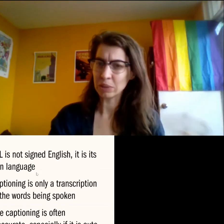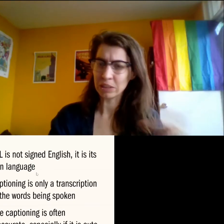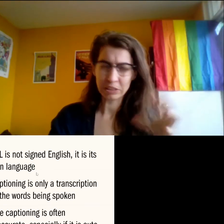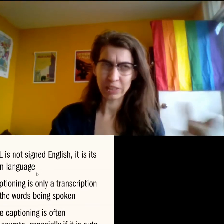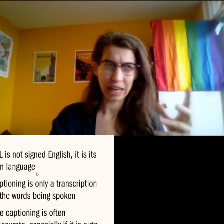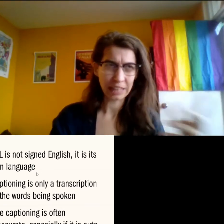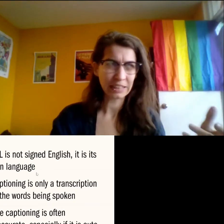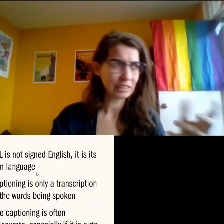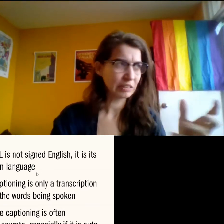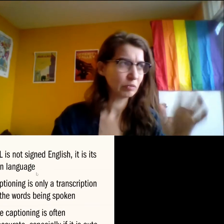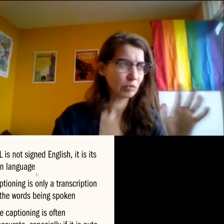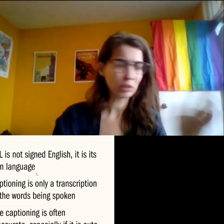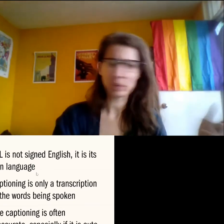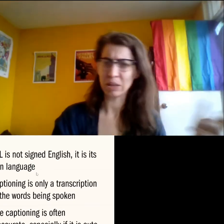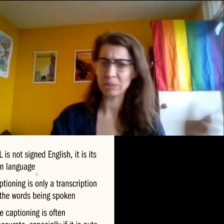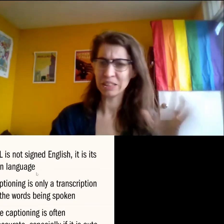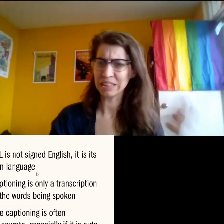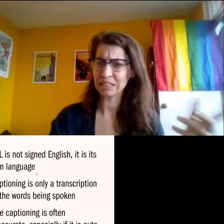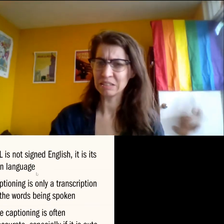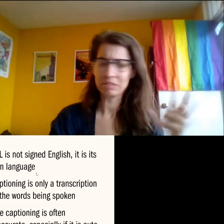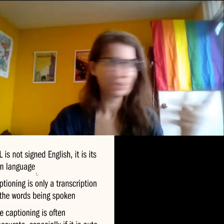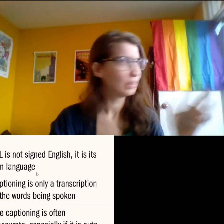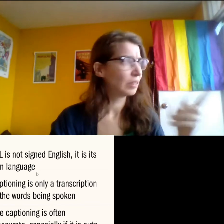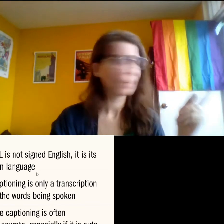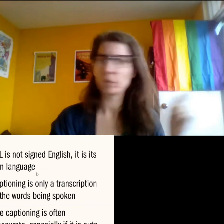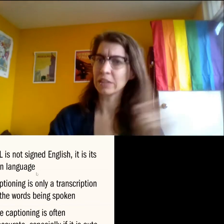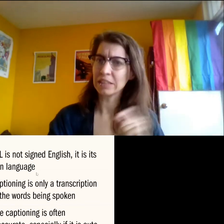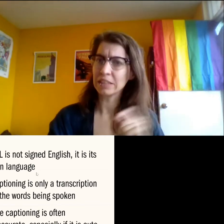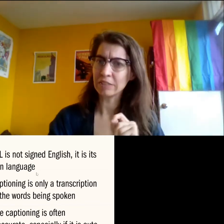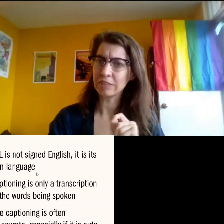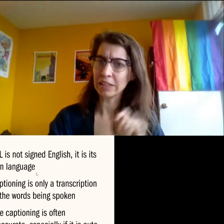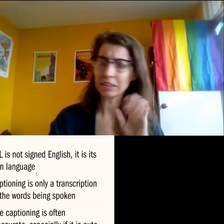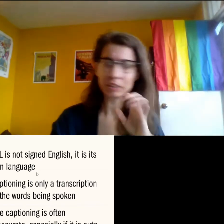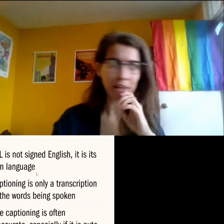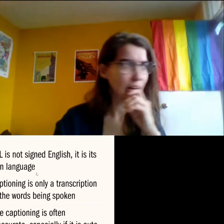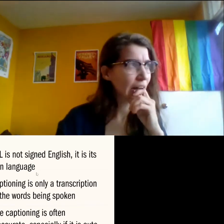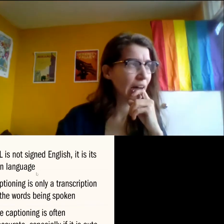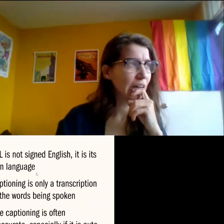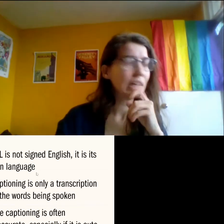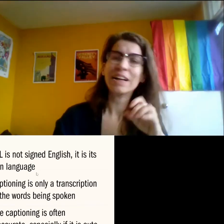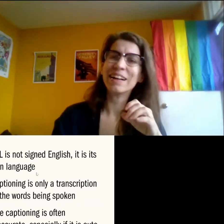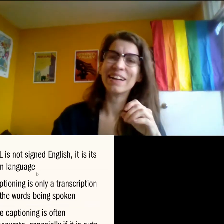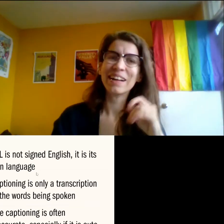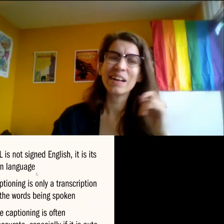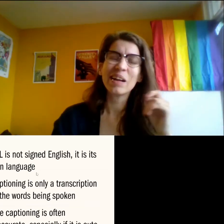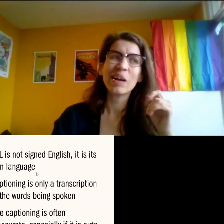different accommodative, different access requirements. And I'm already not funny. Sorry. Uh,